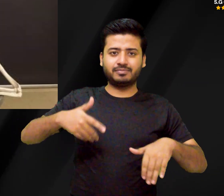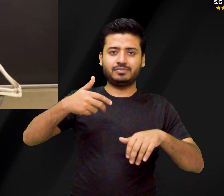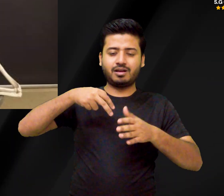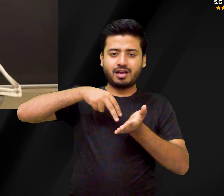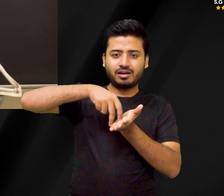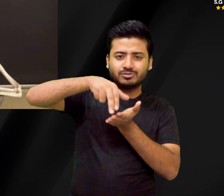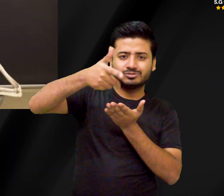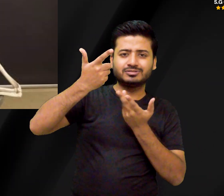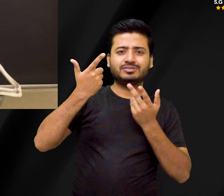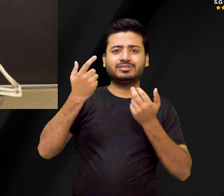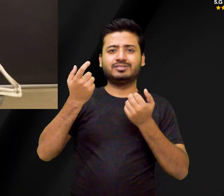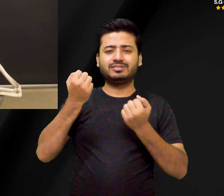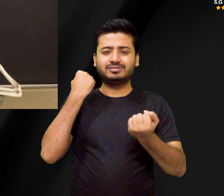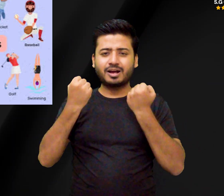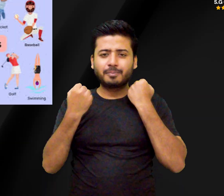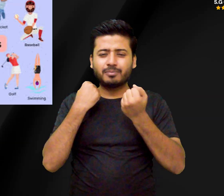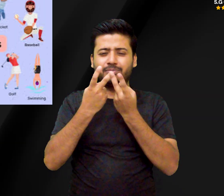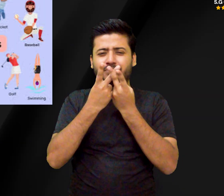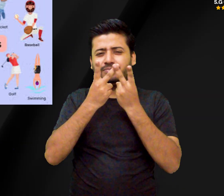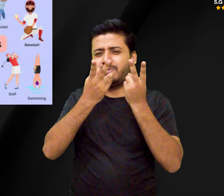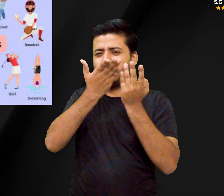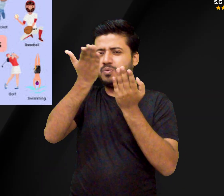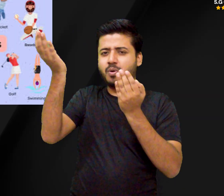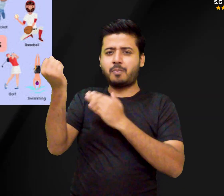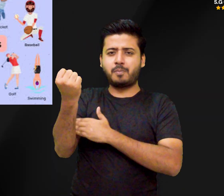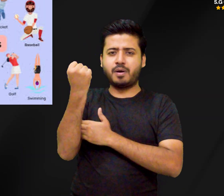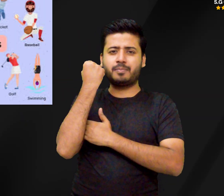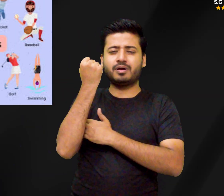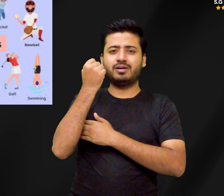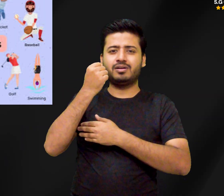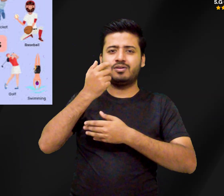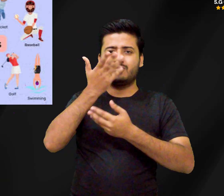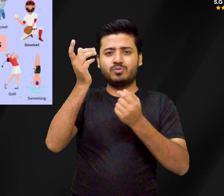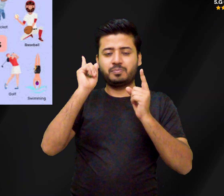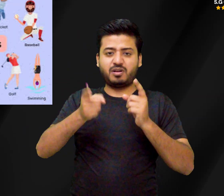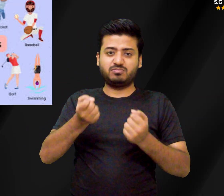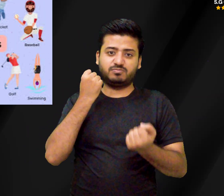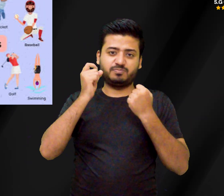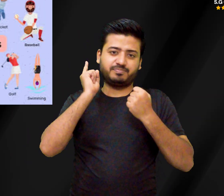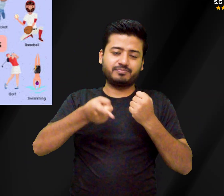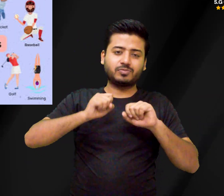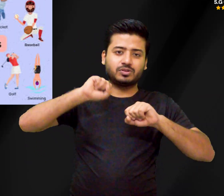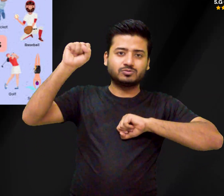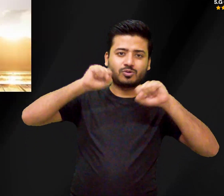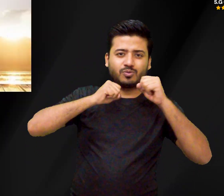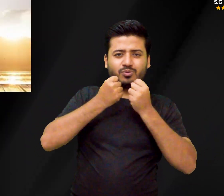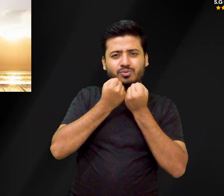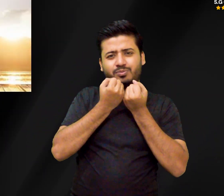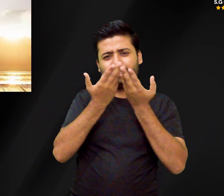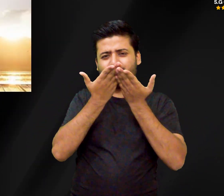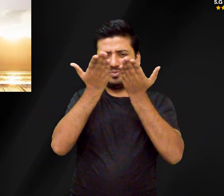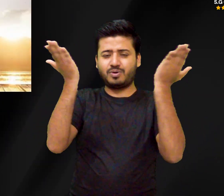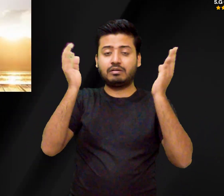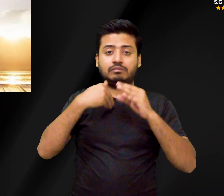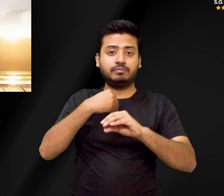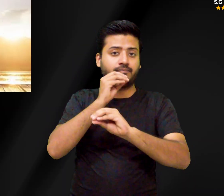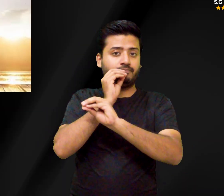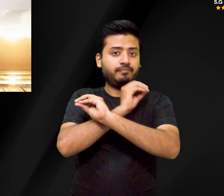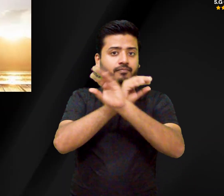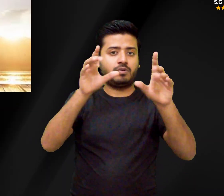Without adequate vitamin D, calcium cannot be effectively absorbed from food, which can lead to weakened bones and conditions like